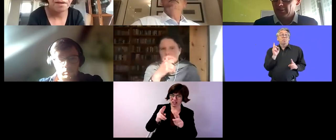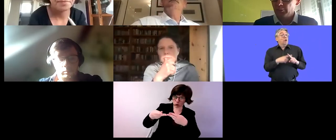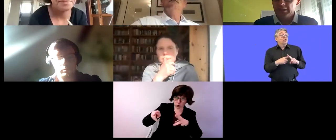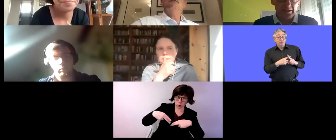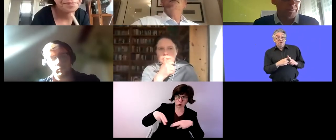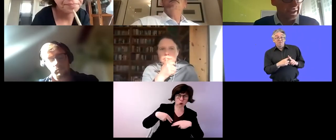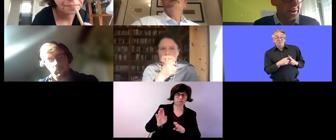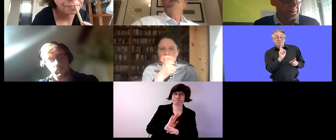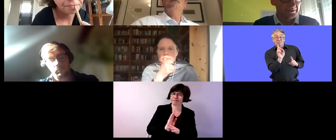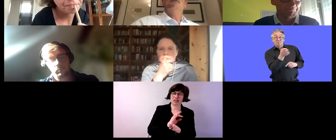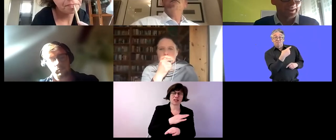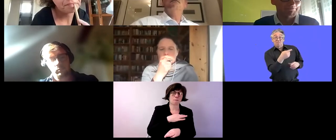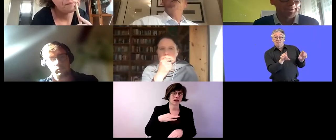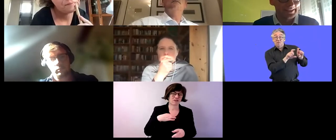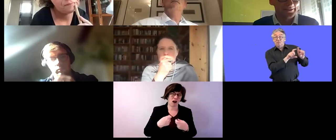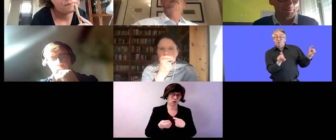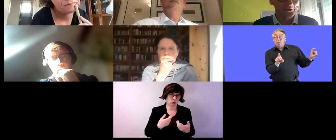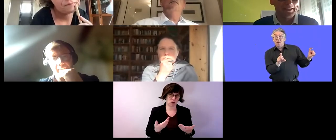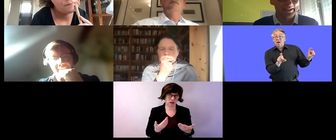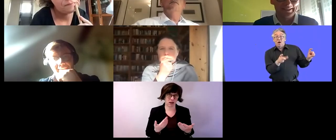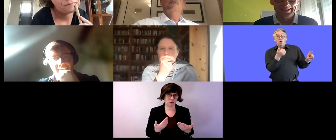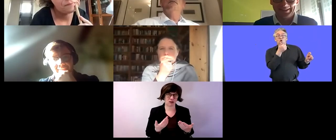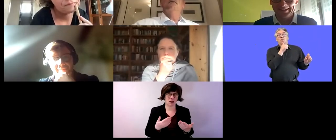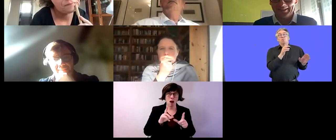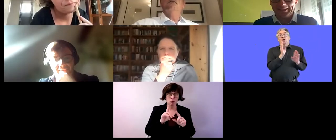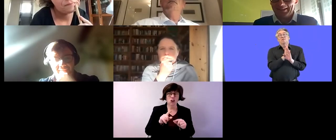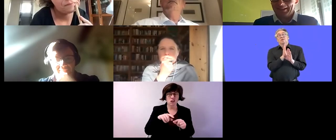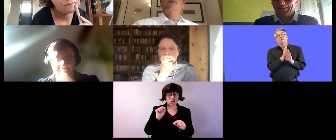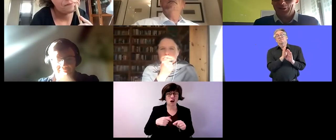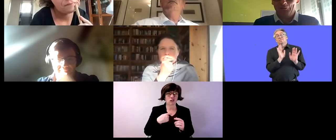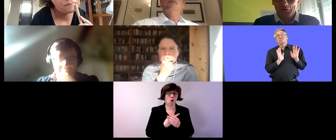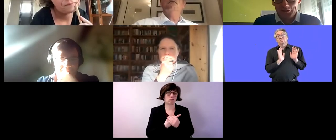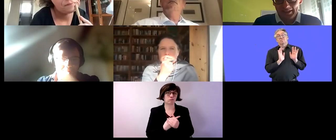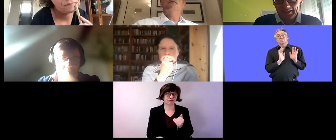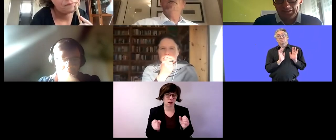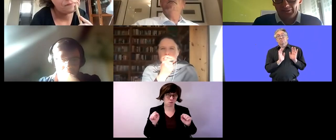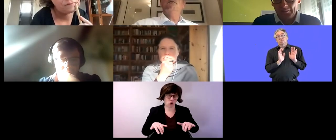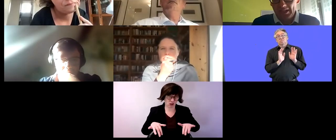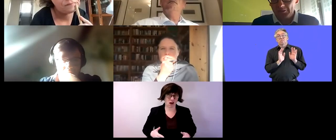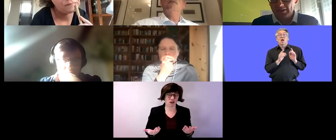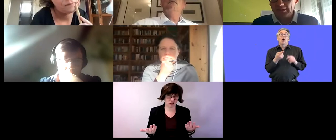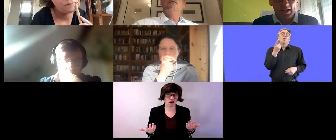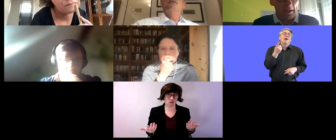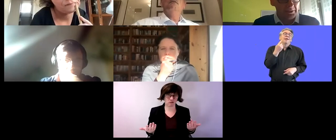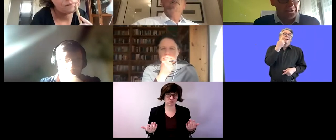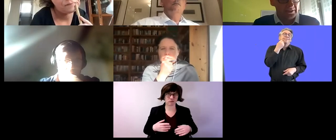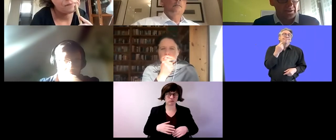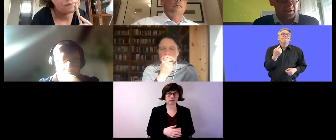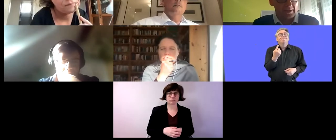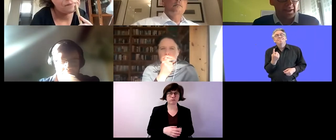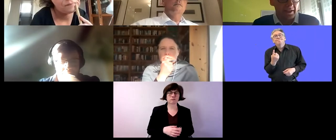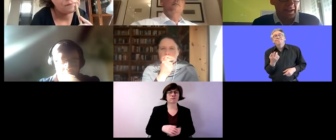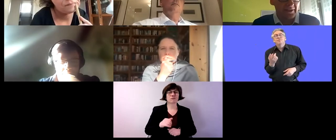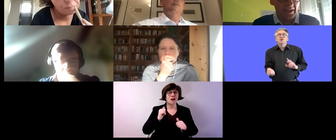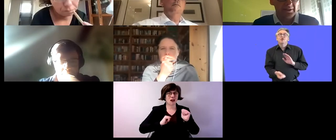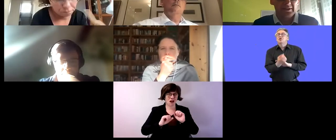we can go bankrupt it is a possibility unfortunately sometimes it happens it